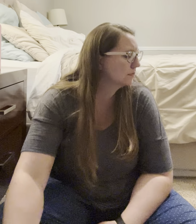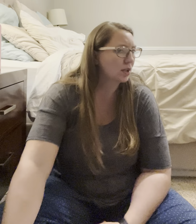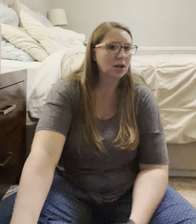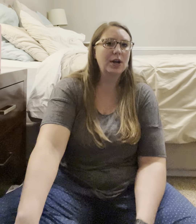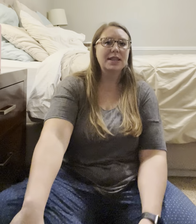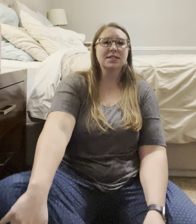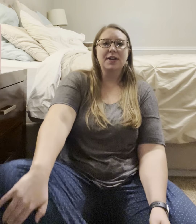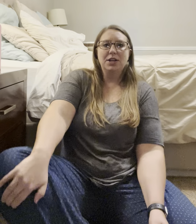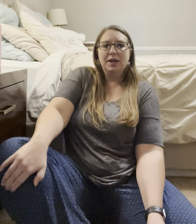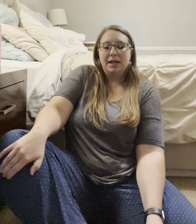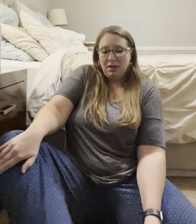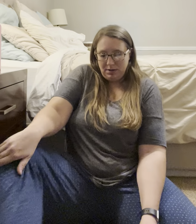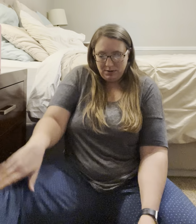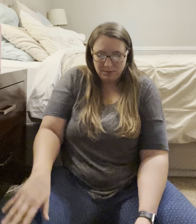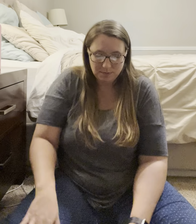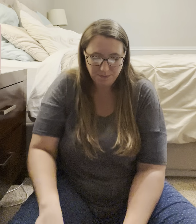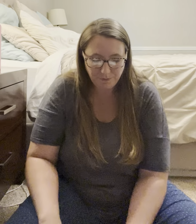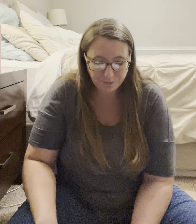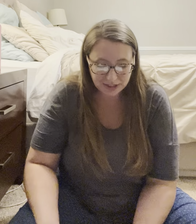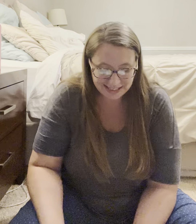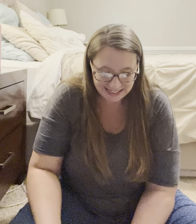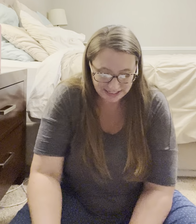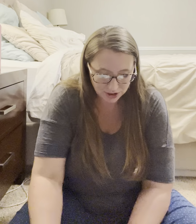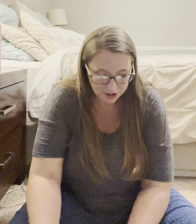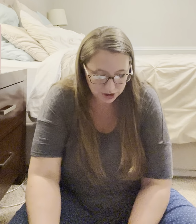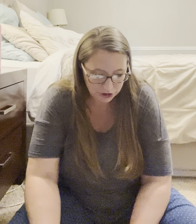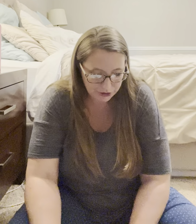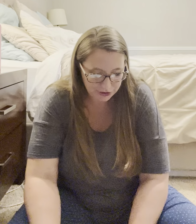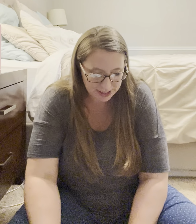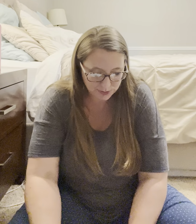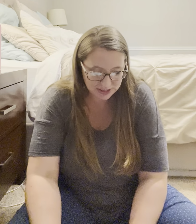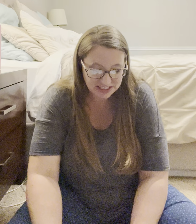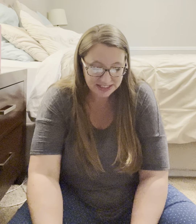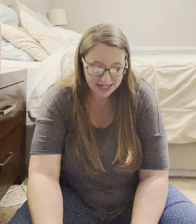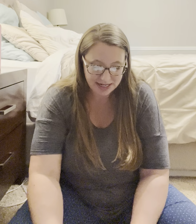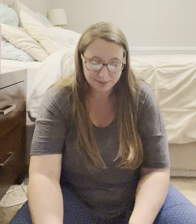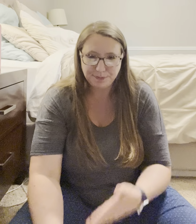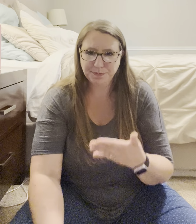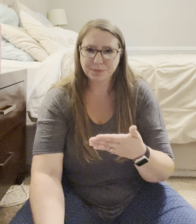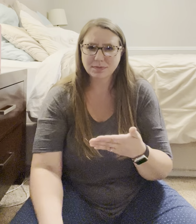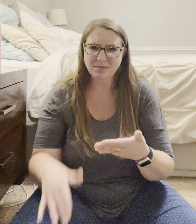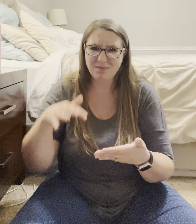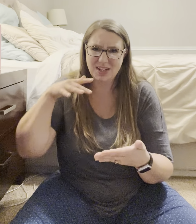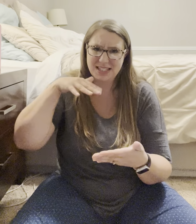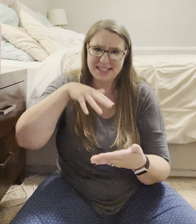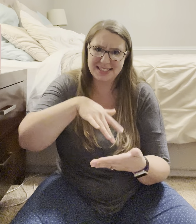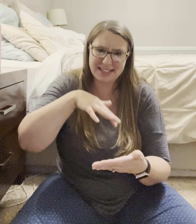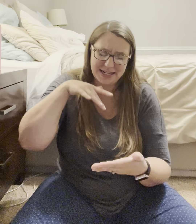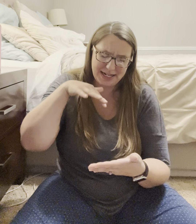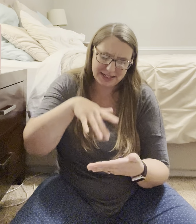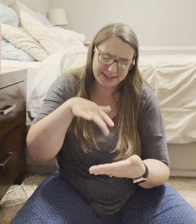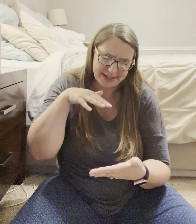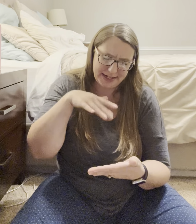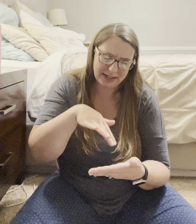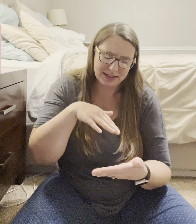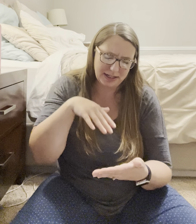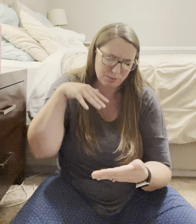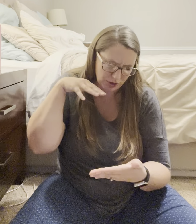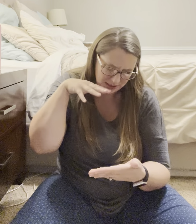Okay. That's fine. get it. Cleaning. Errr. Next one is study. Study, study. Like I'm really